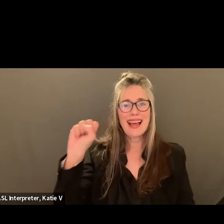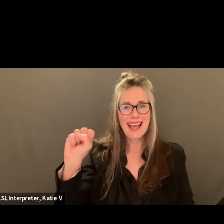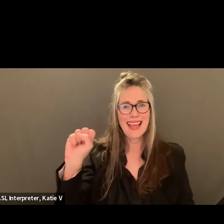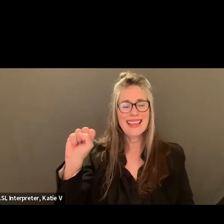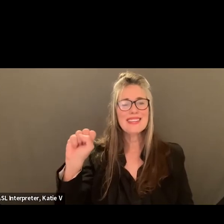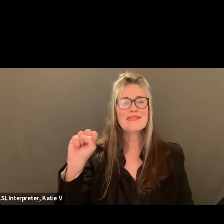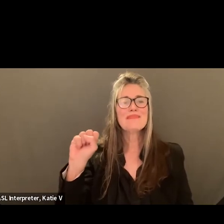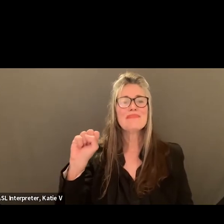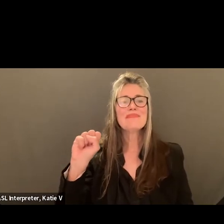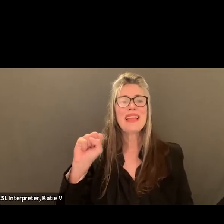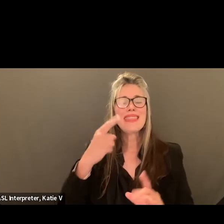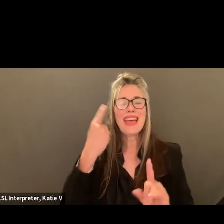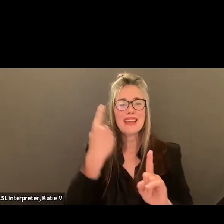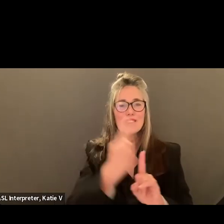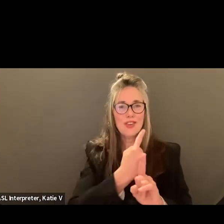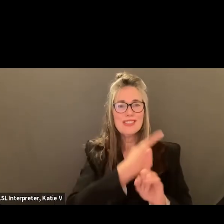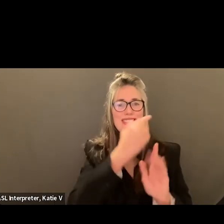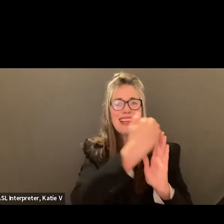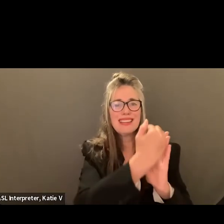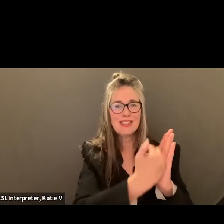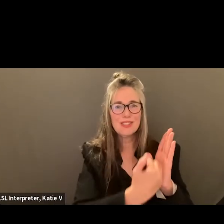Consent agenda passes unanimously.